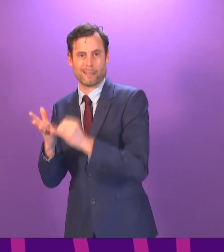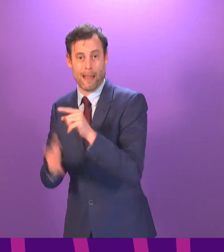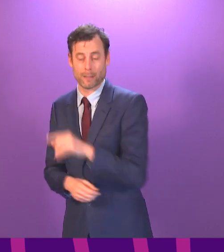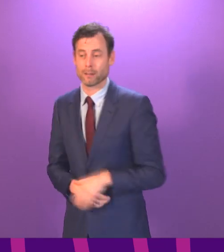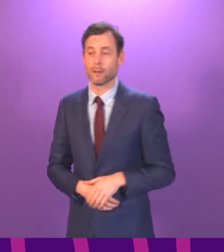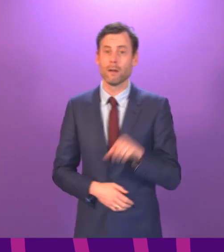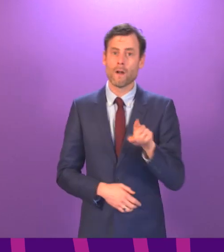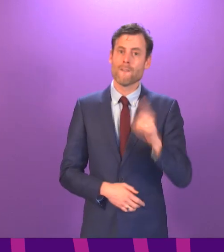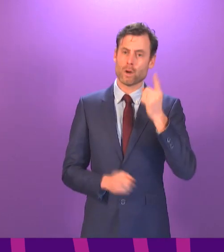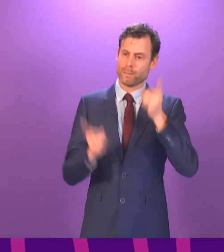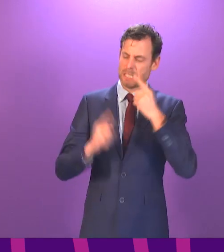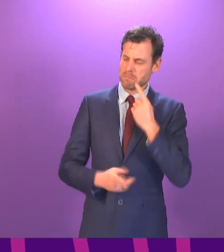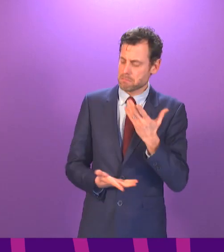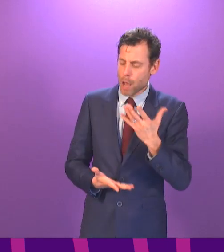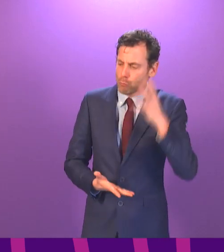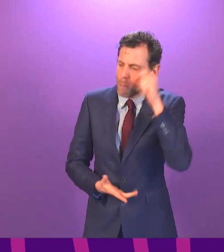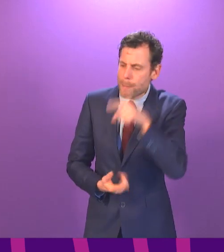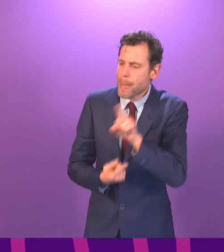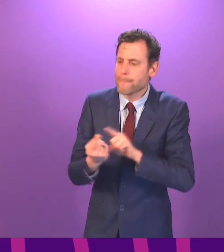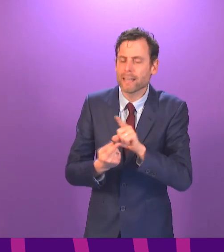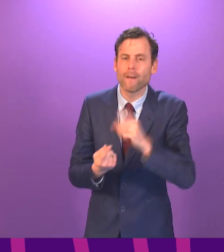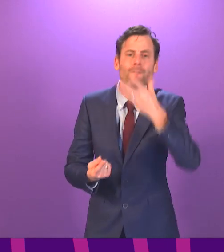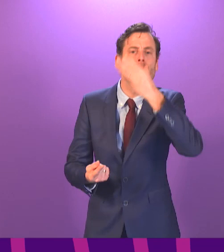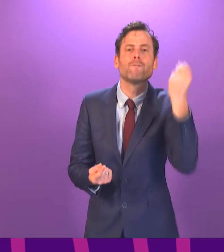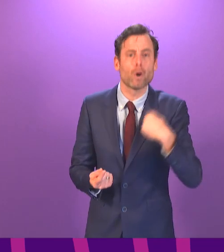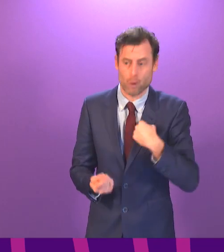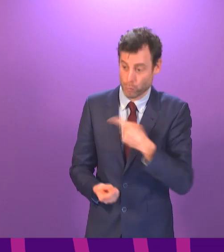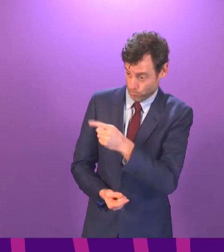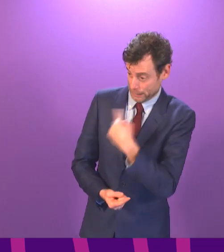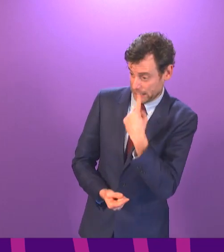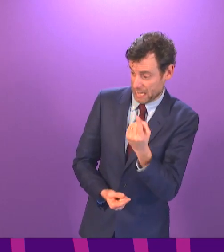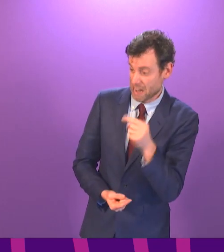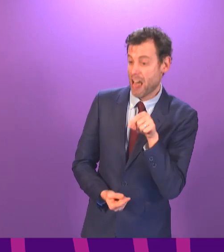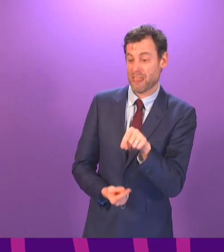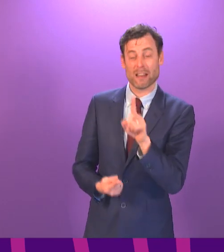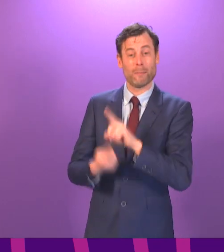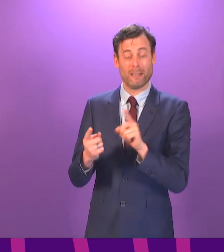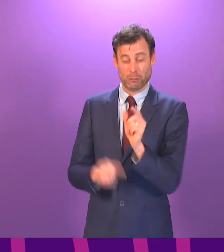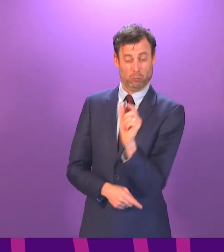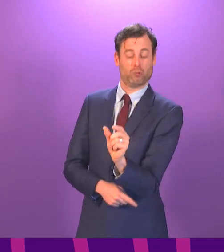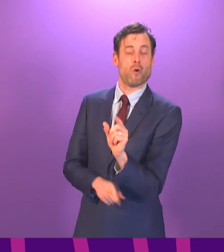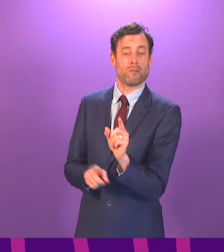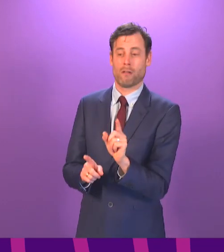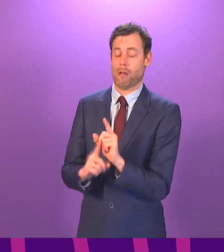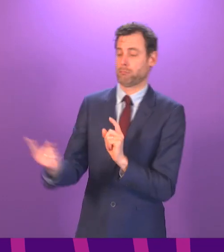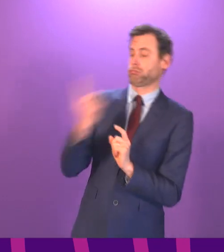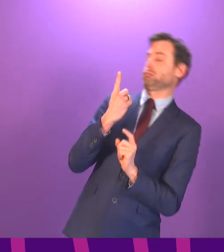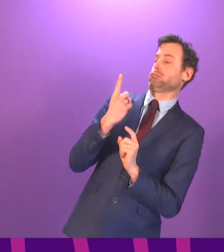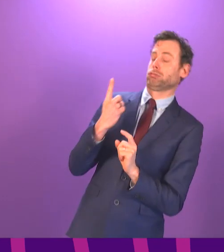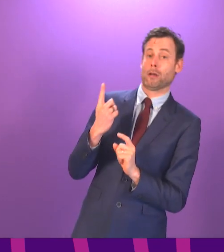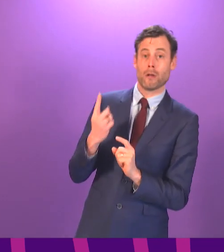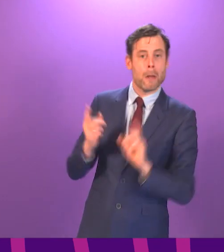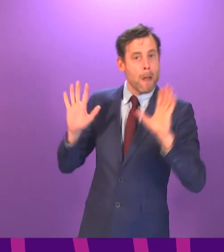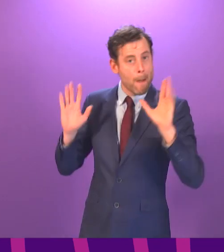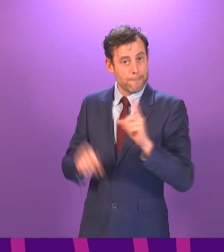claimed to have forgotten about that meeting and told the parliament that the meeting was fleeting or opportunistic. But it was the case that the